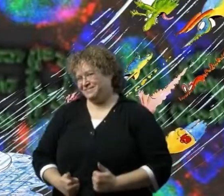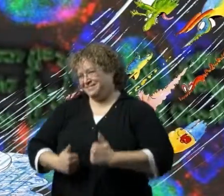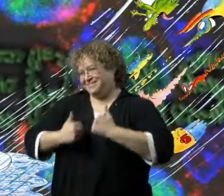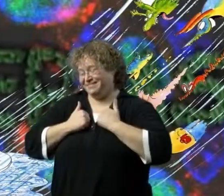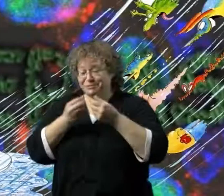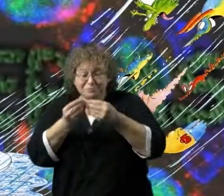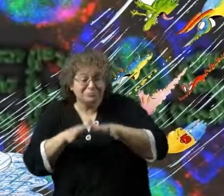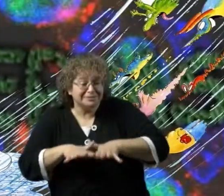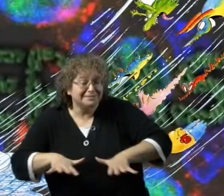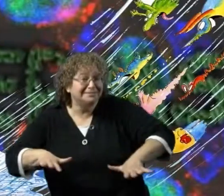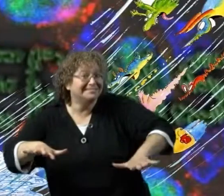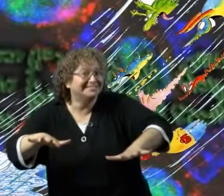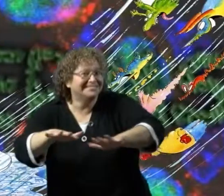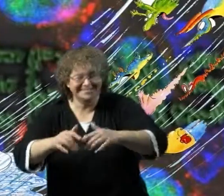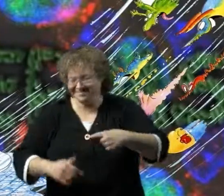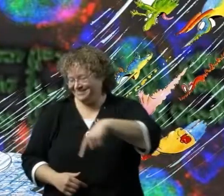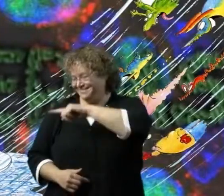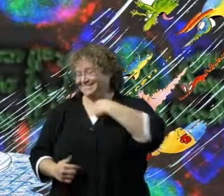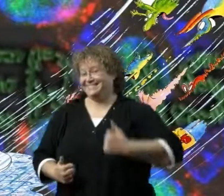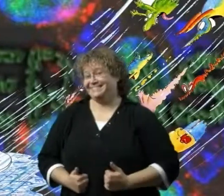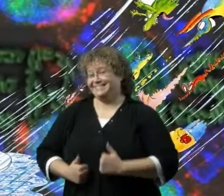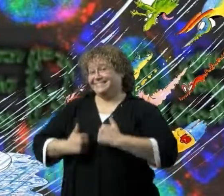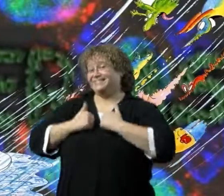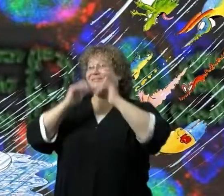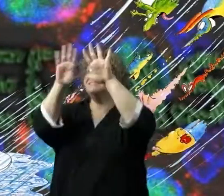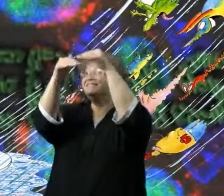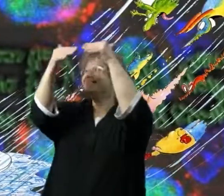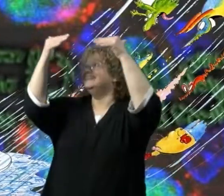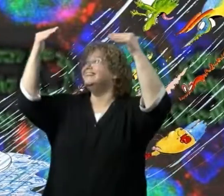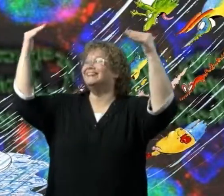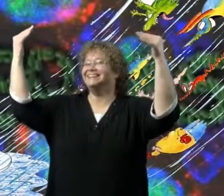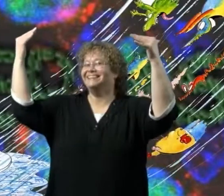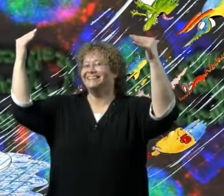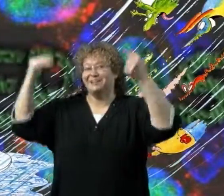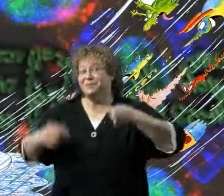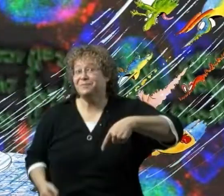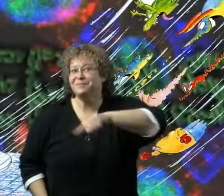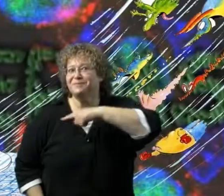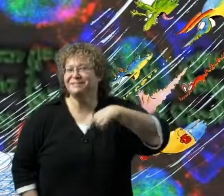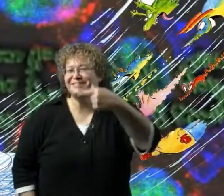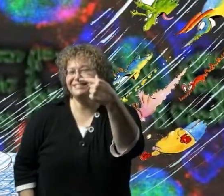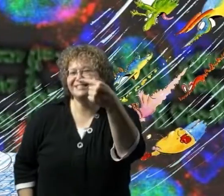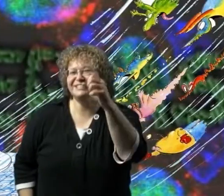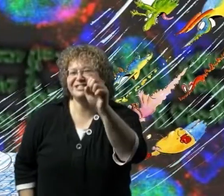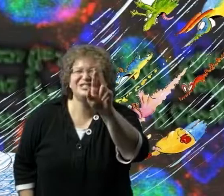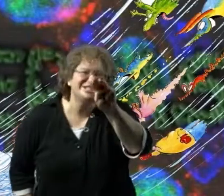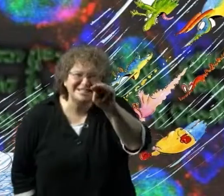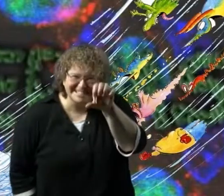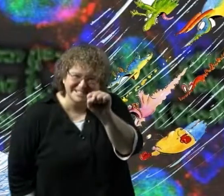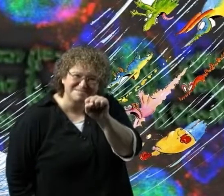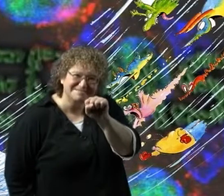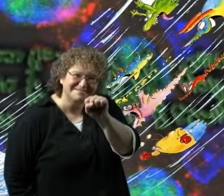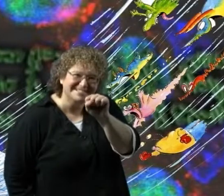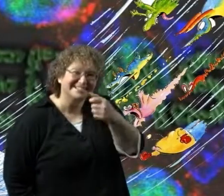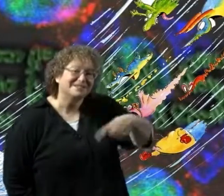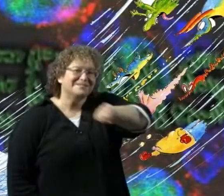We're on the ground, we're in the air We're germs and we live everywhere